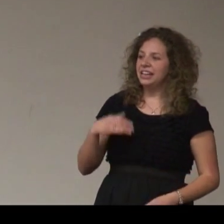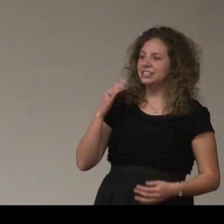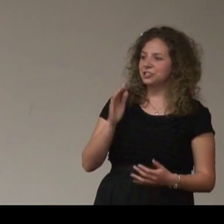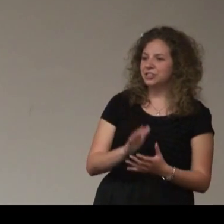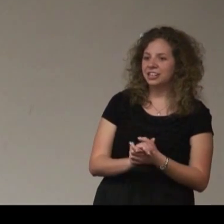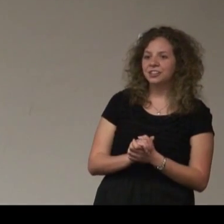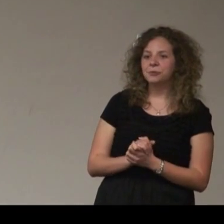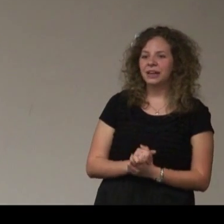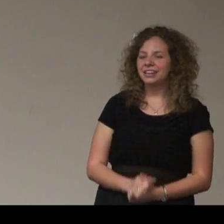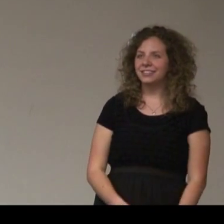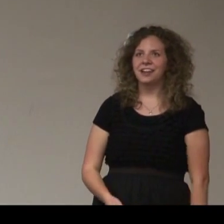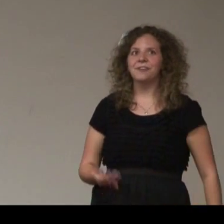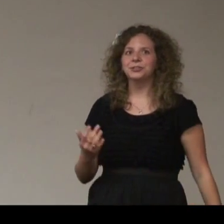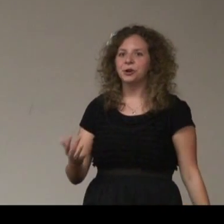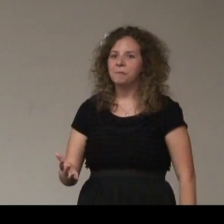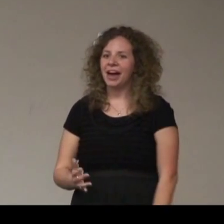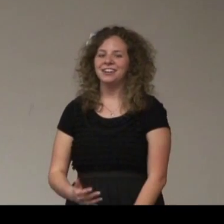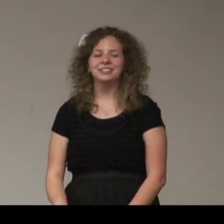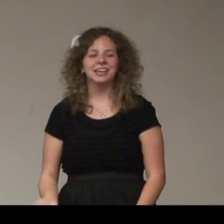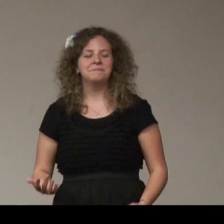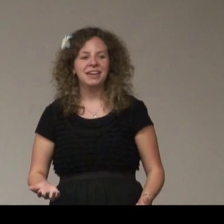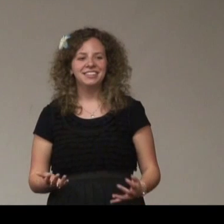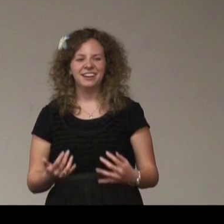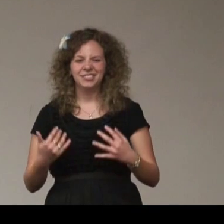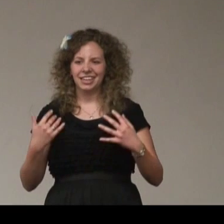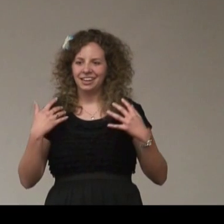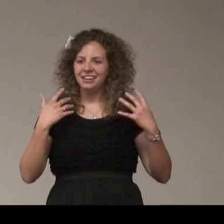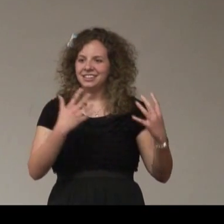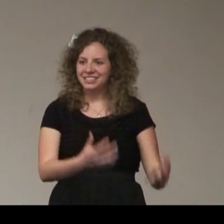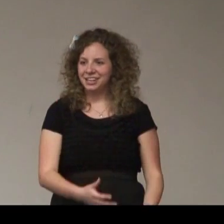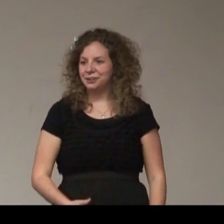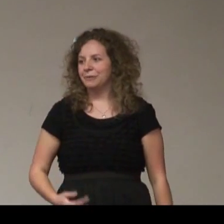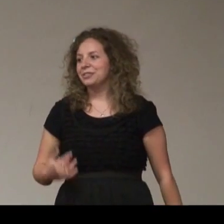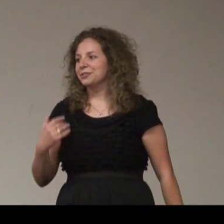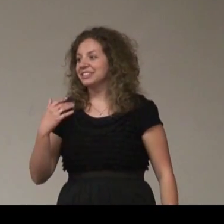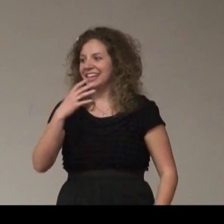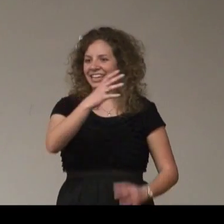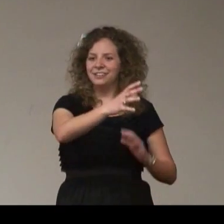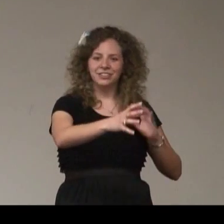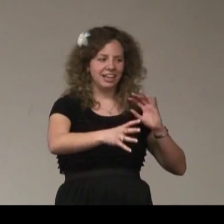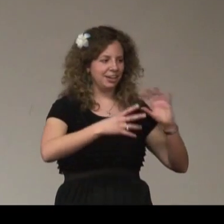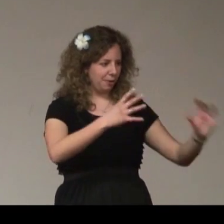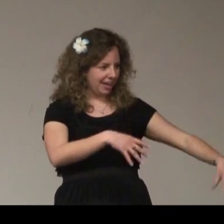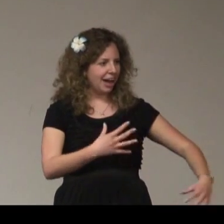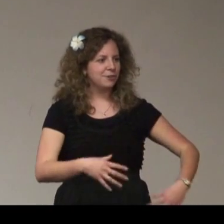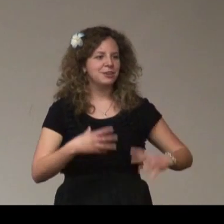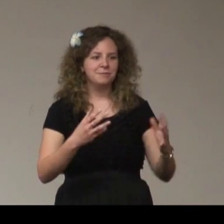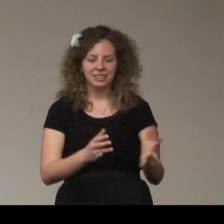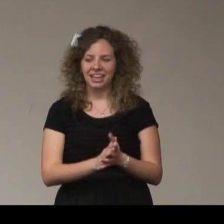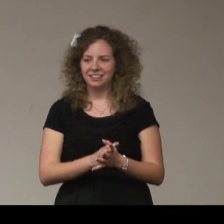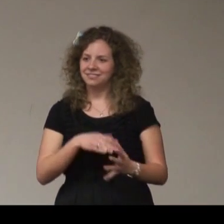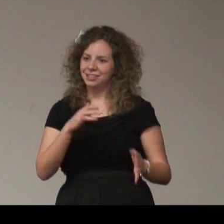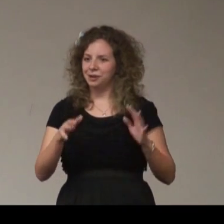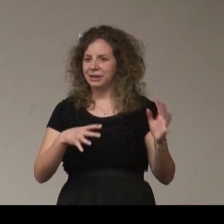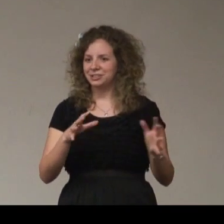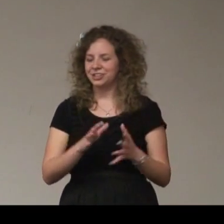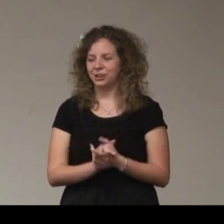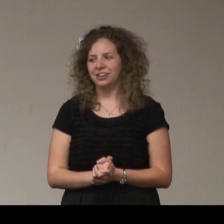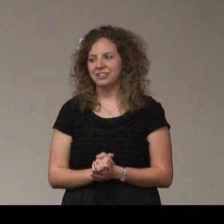as they're sitting there waiting, then I felt so bad, and I was like, man, they have to, like, sit here and wait through this. I can't even, like, go hang out with them and, like, you know, make sure they're good and